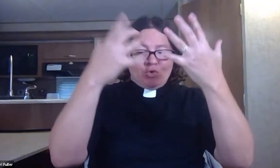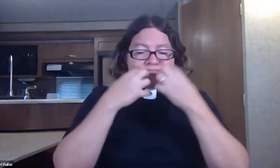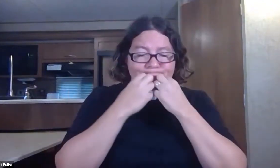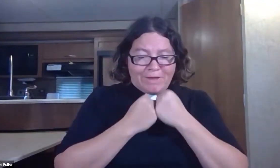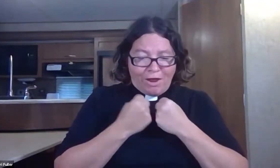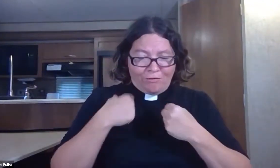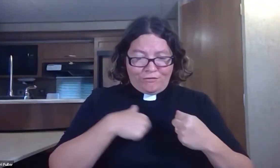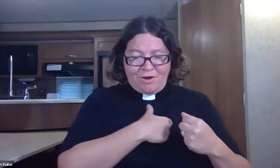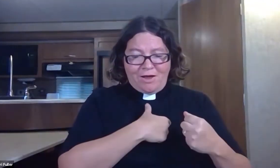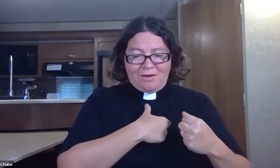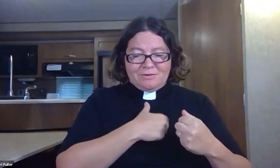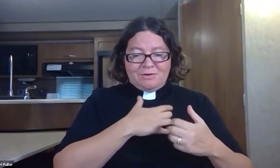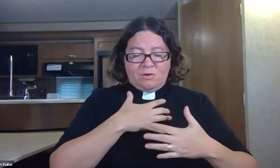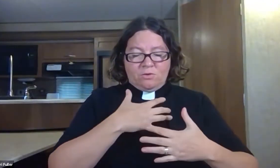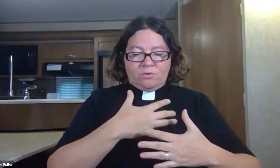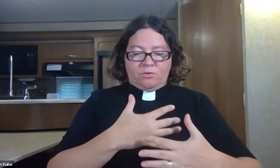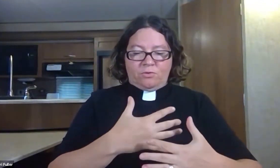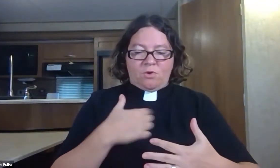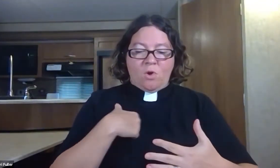breathing in we are grateful that you care about us